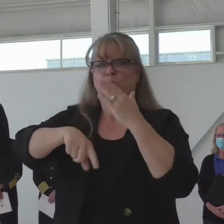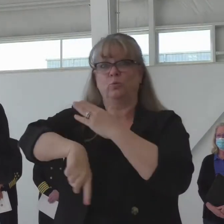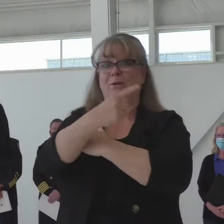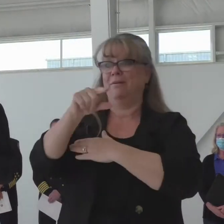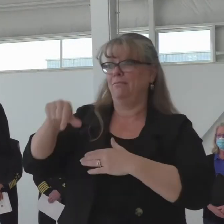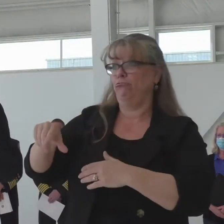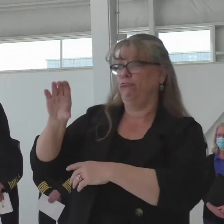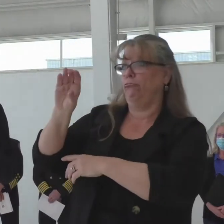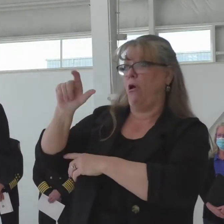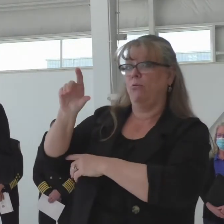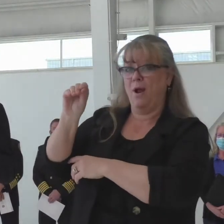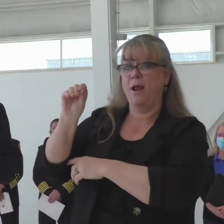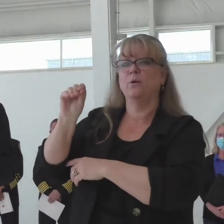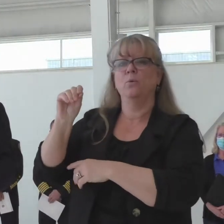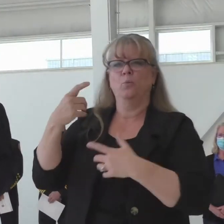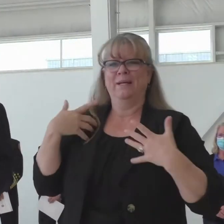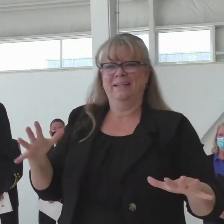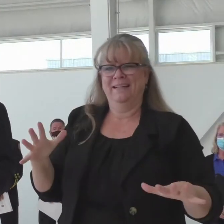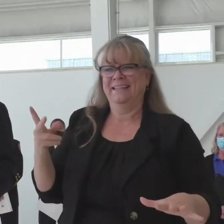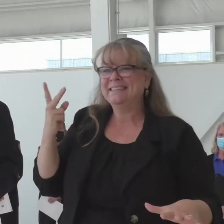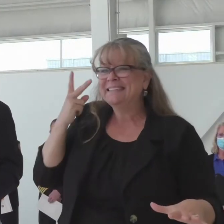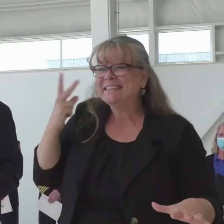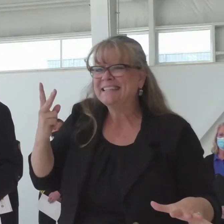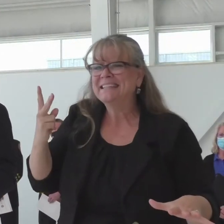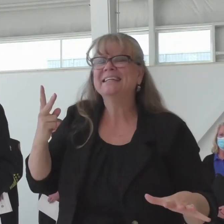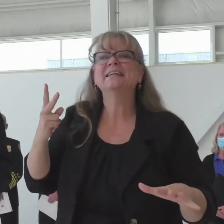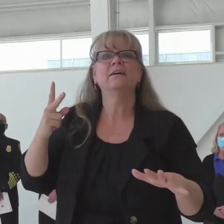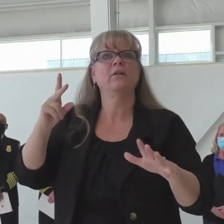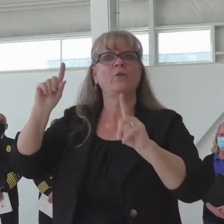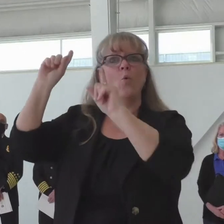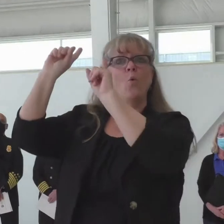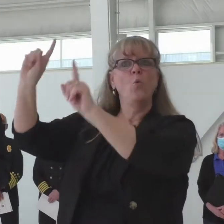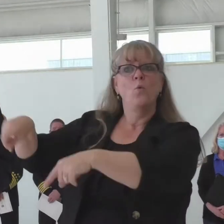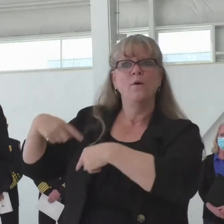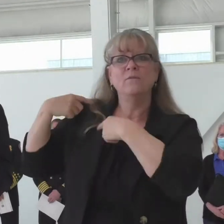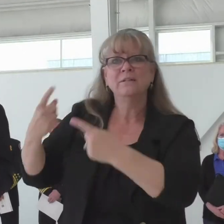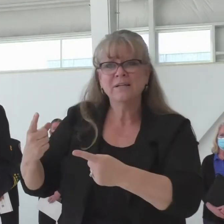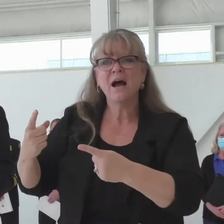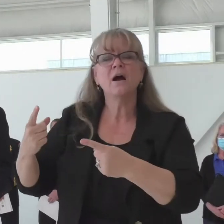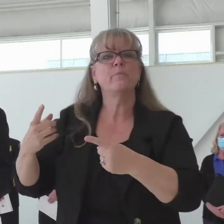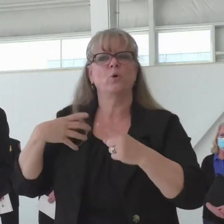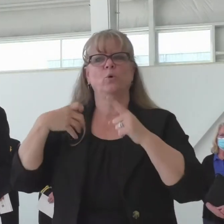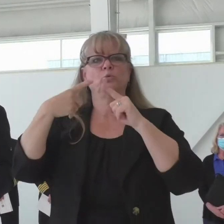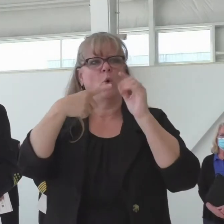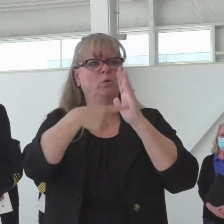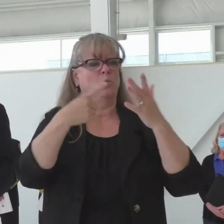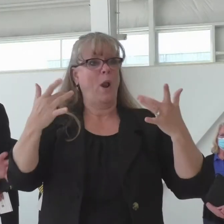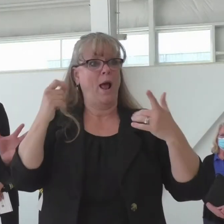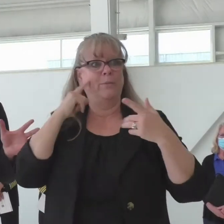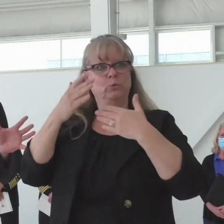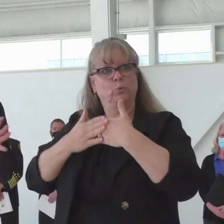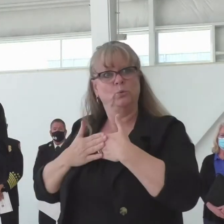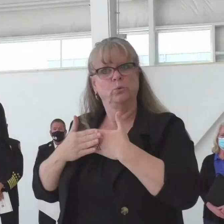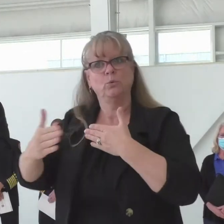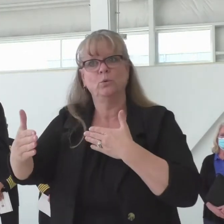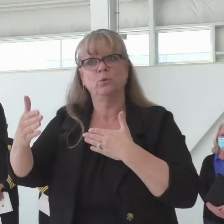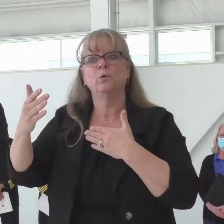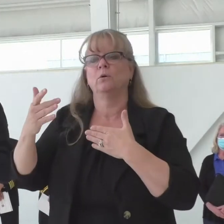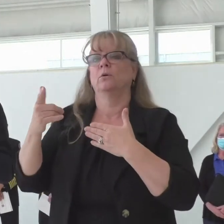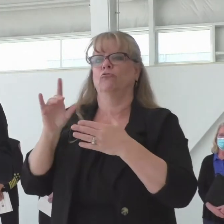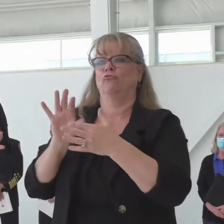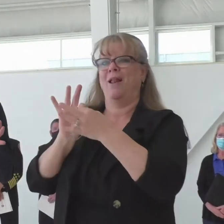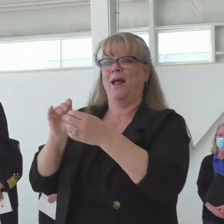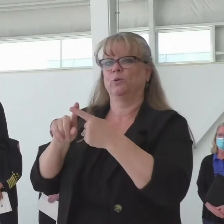trends and the drought are not anomalies. They're really a harbinger of the future with climate change and significantly increased